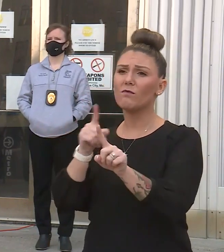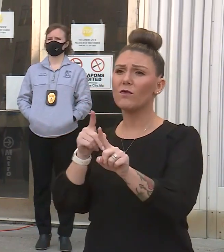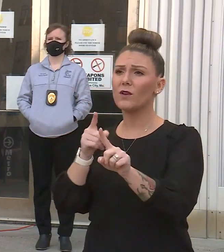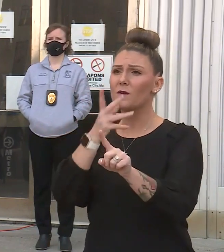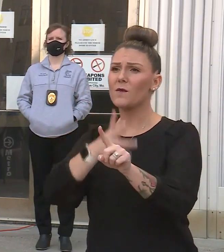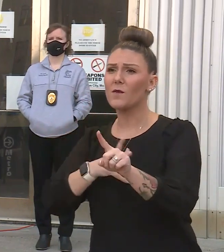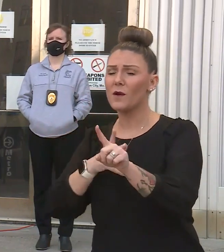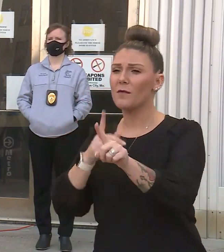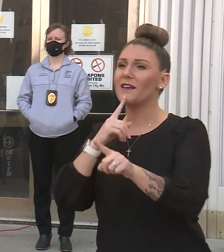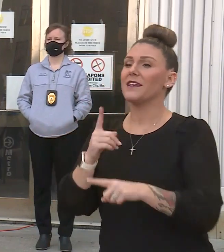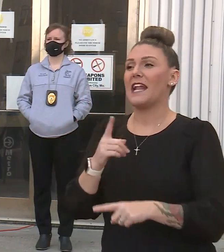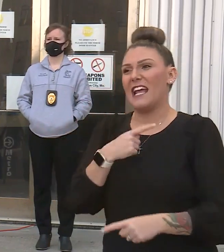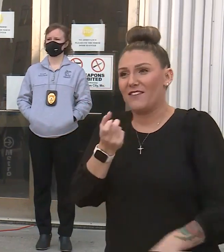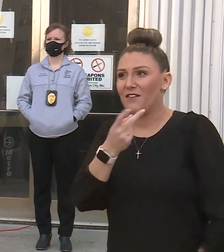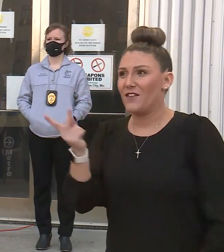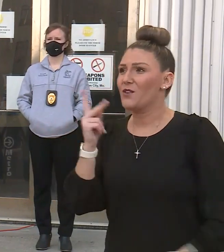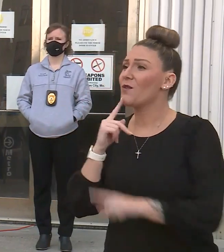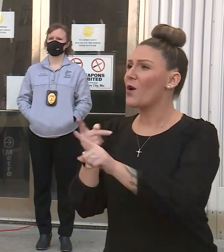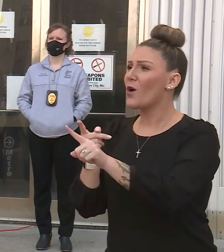Go ahead. Yes.